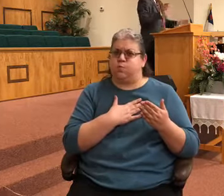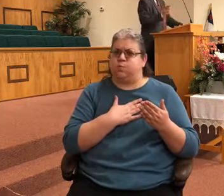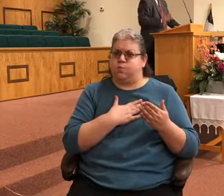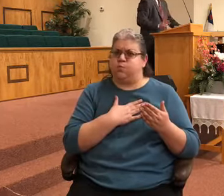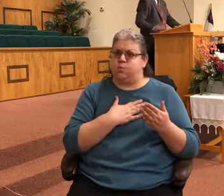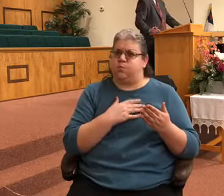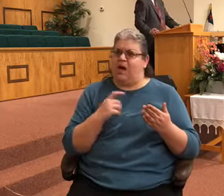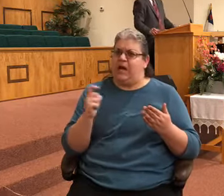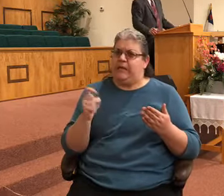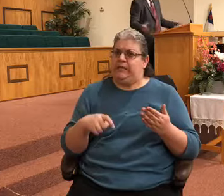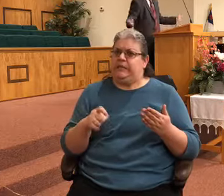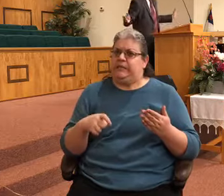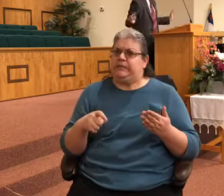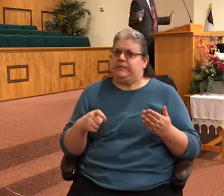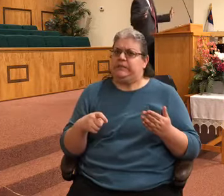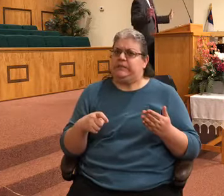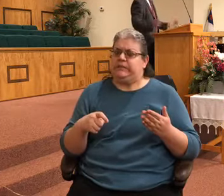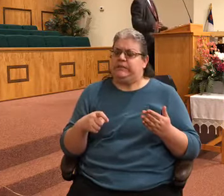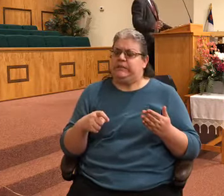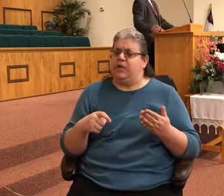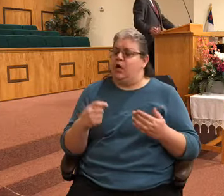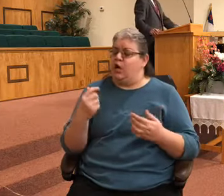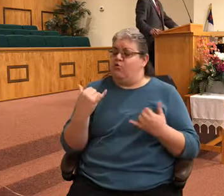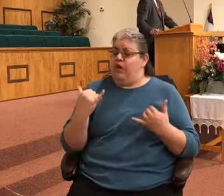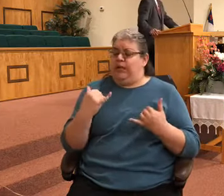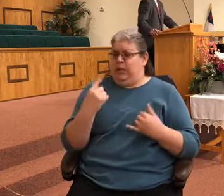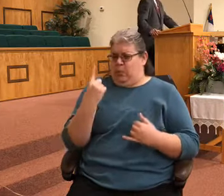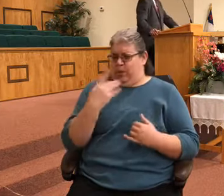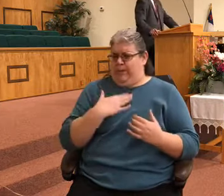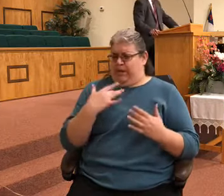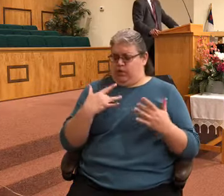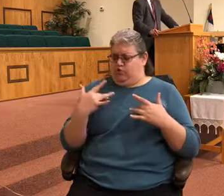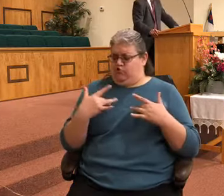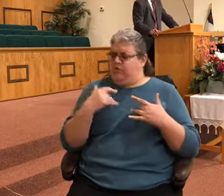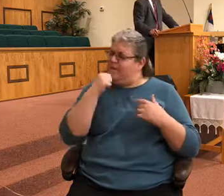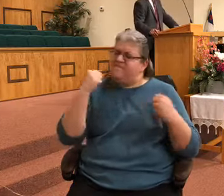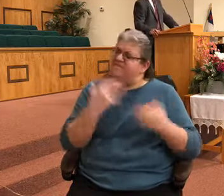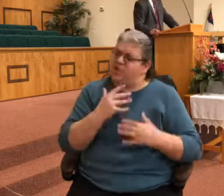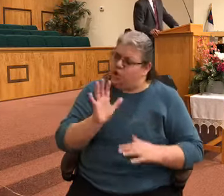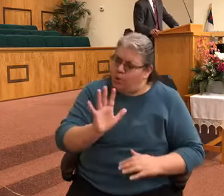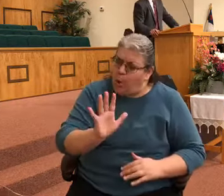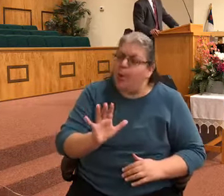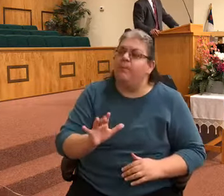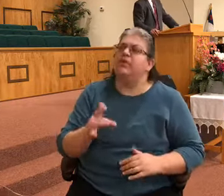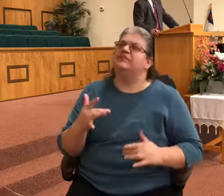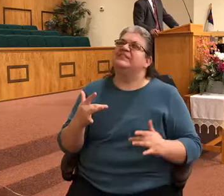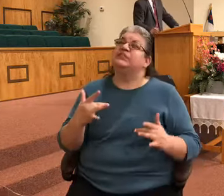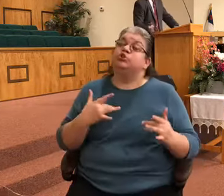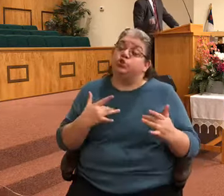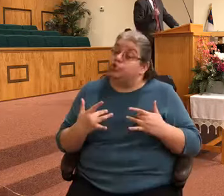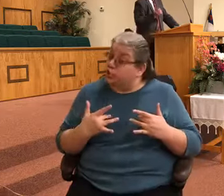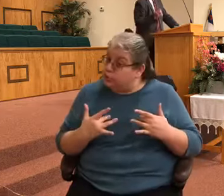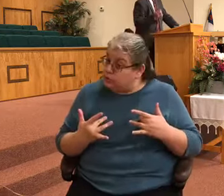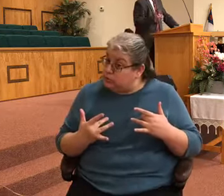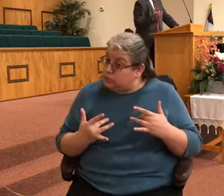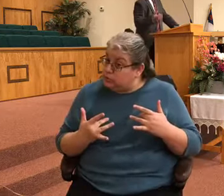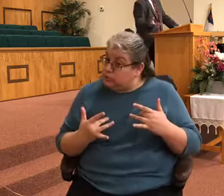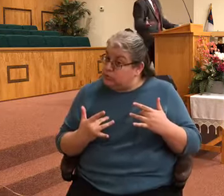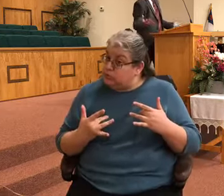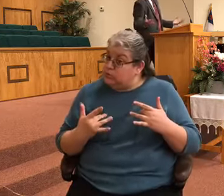concerns it's not a fear it's a concern. One of my concerns with us not being